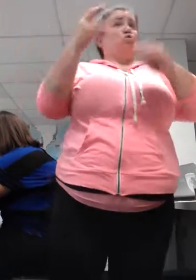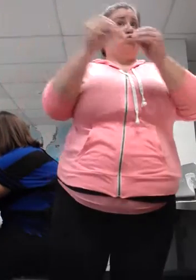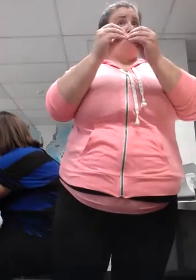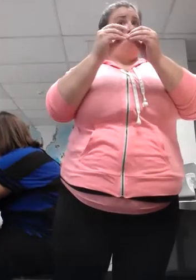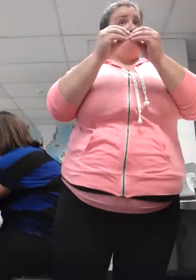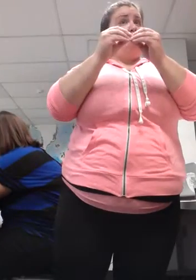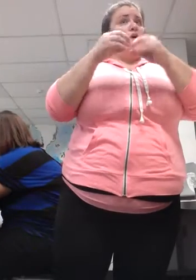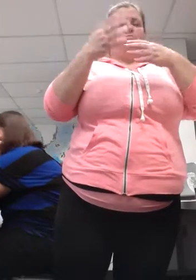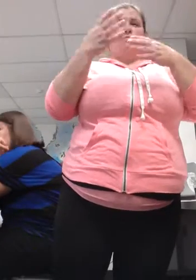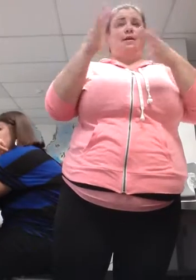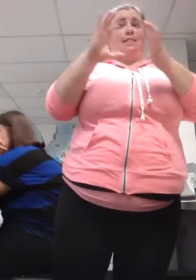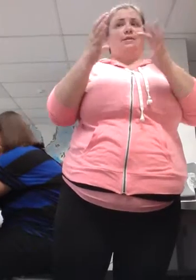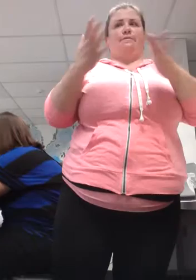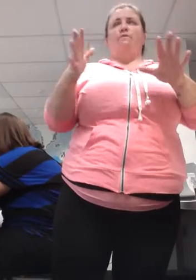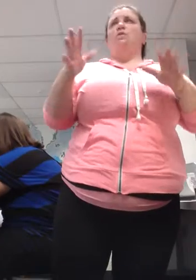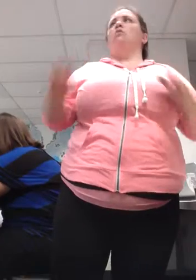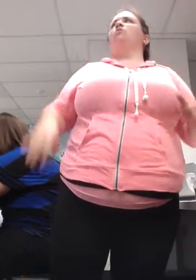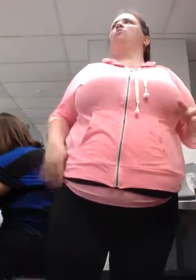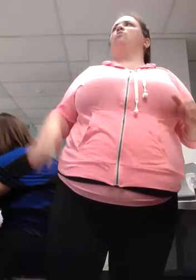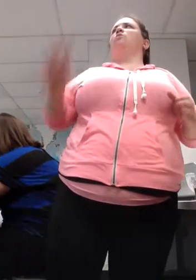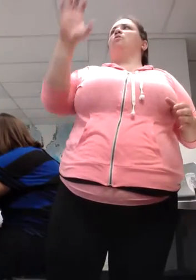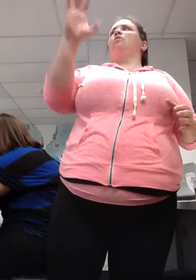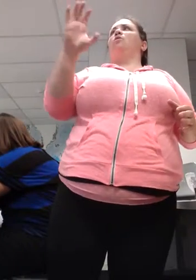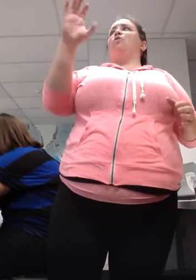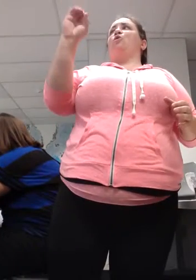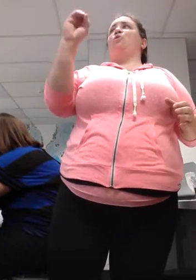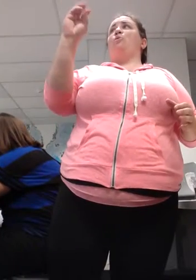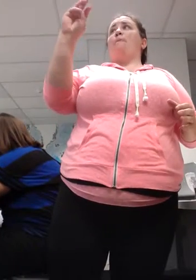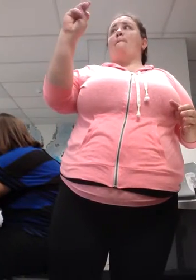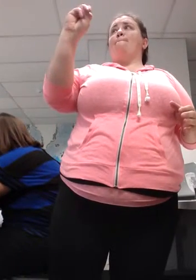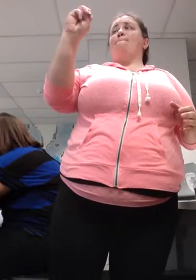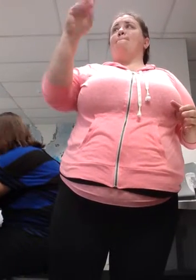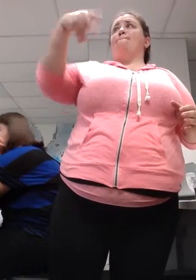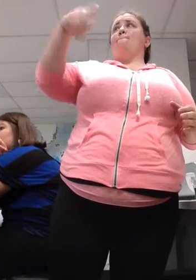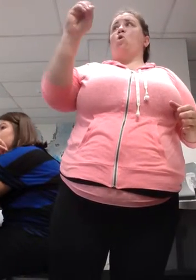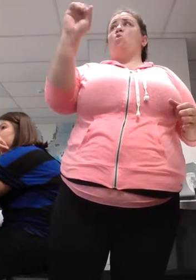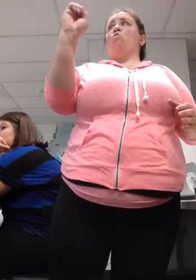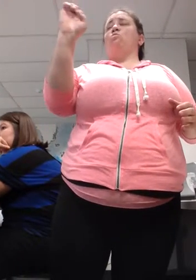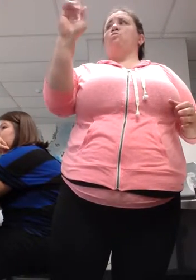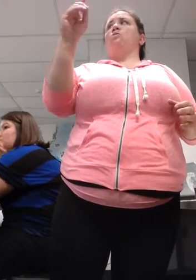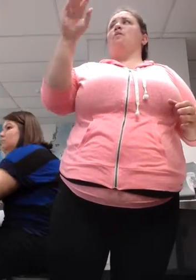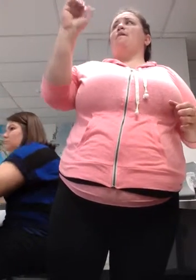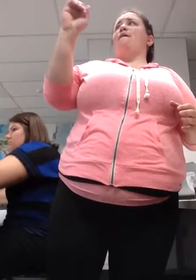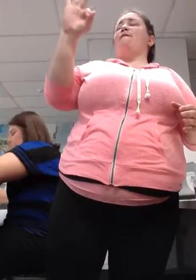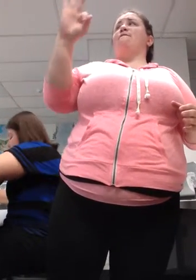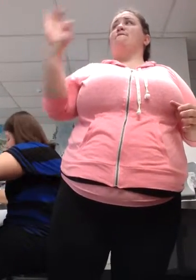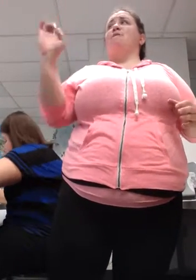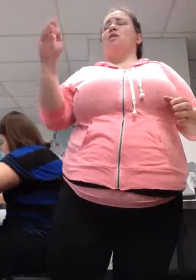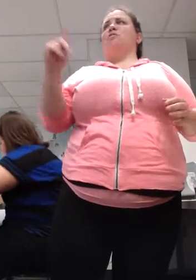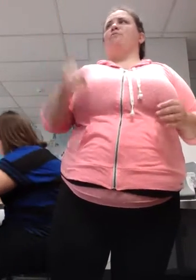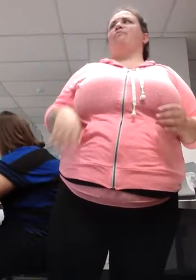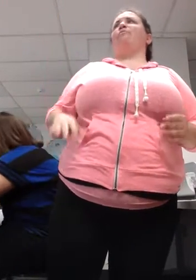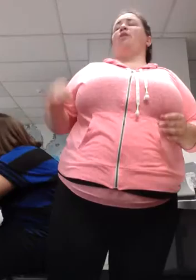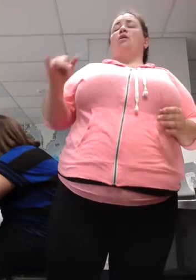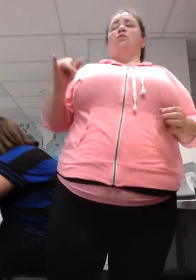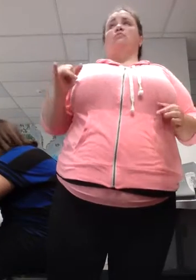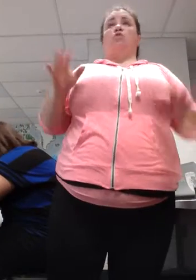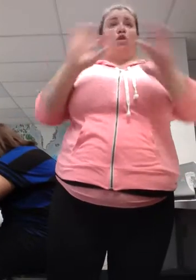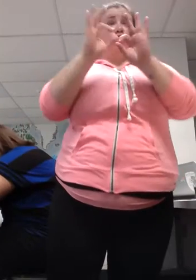You become the speaker when you are interpreting. You are them. You are interpreting in first person. If